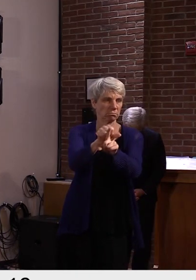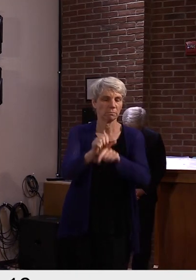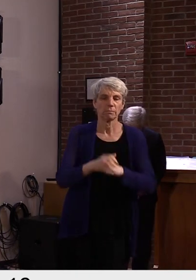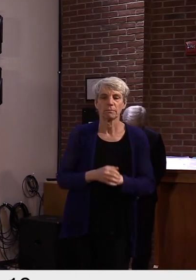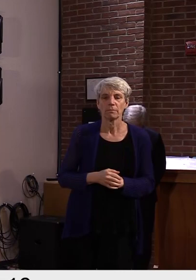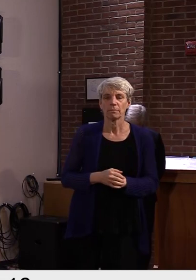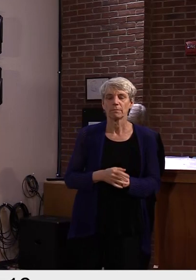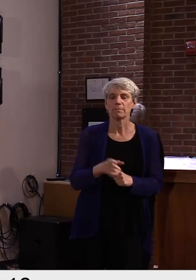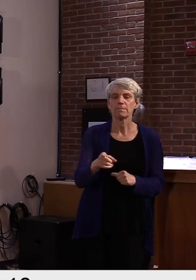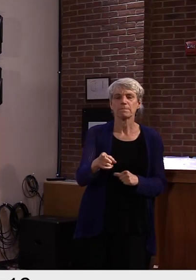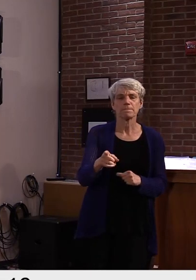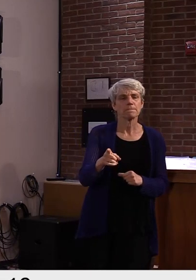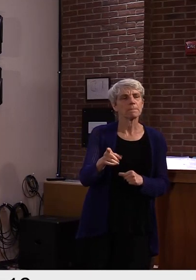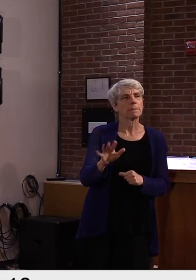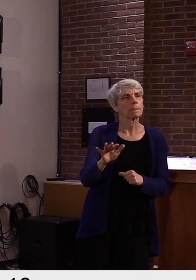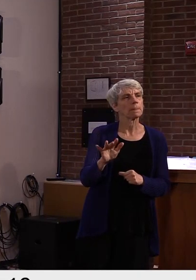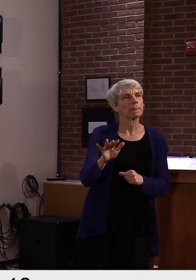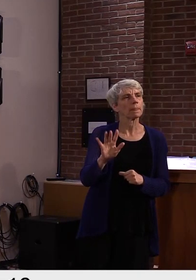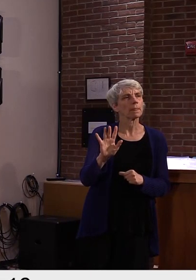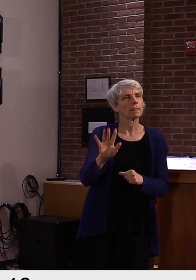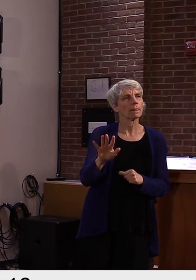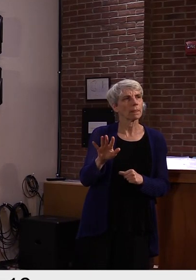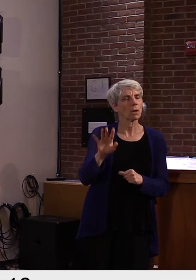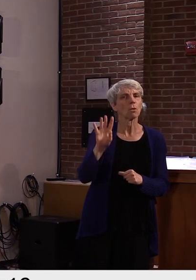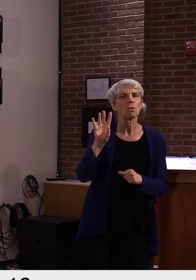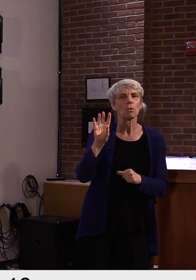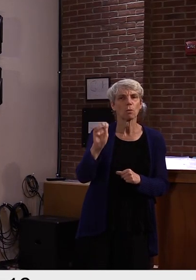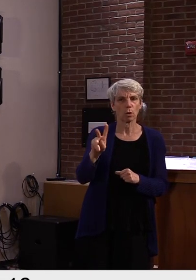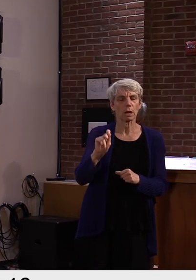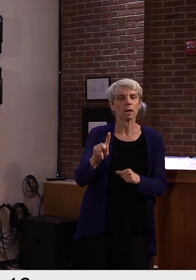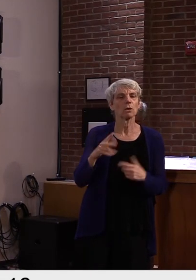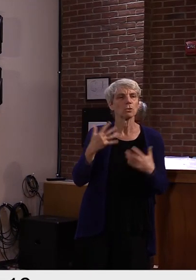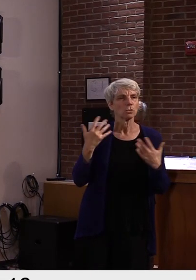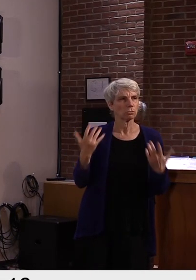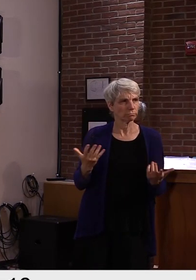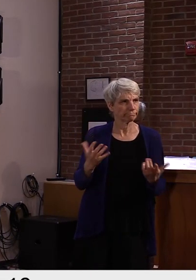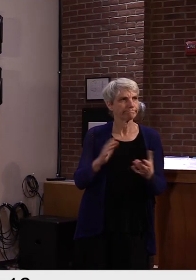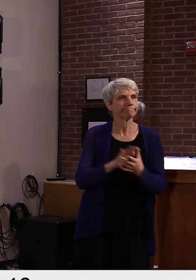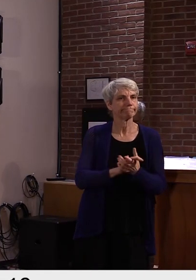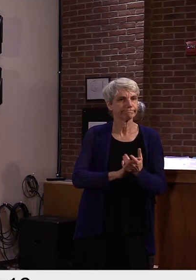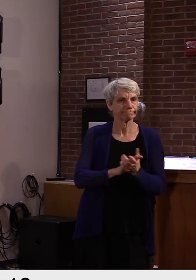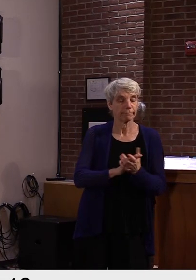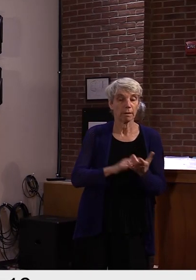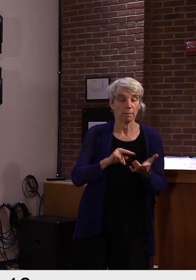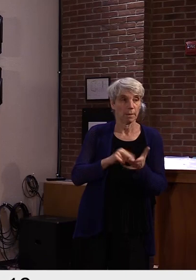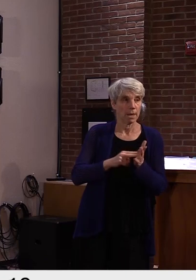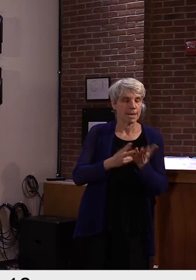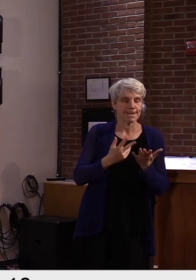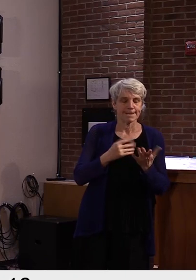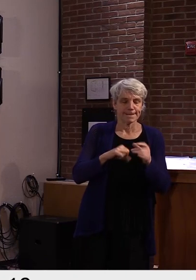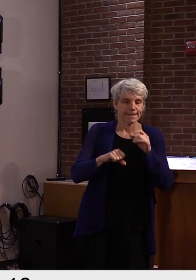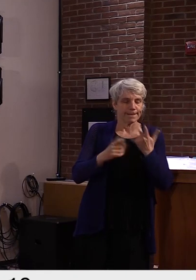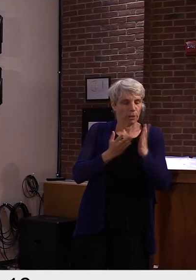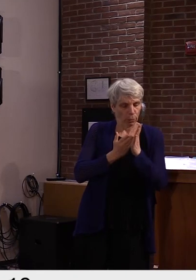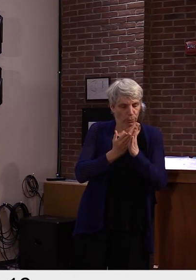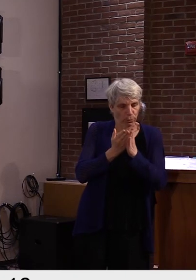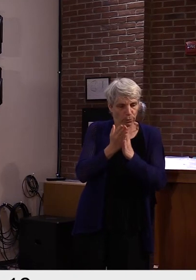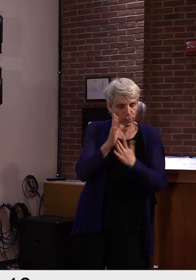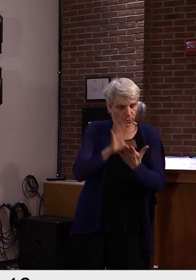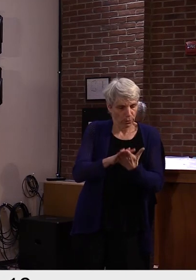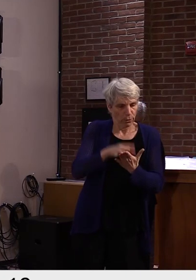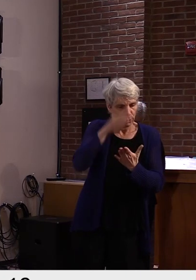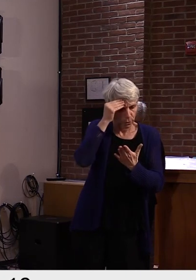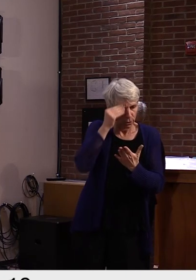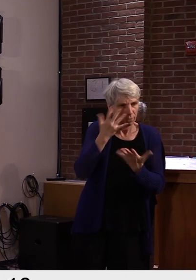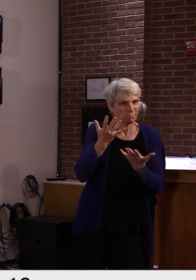And what, if anything, can be done to help out, say,